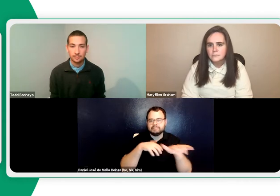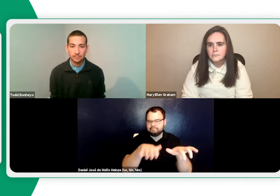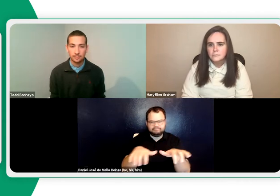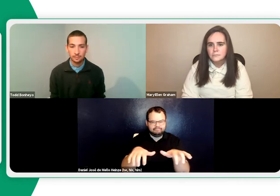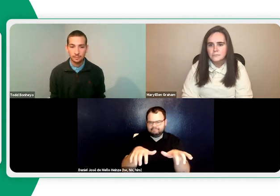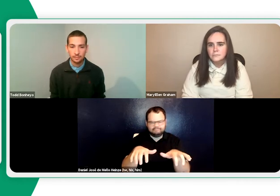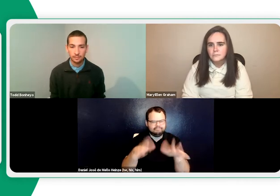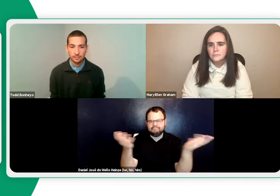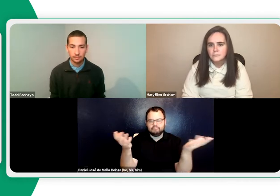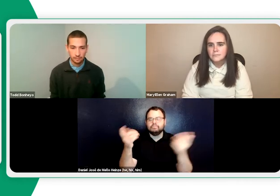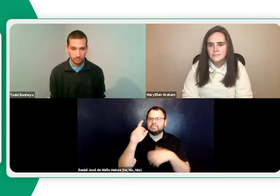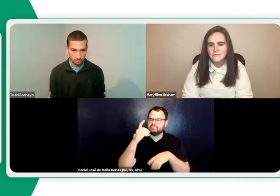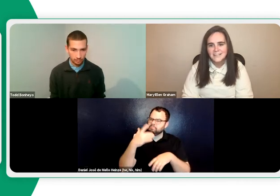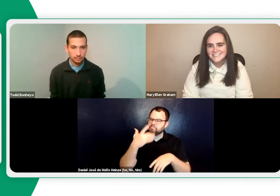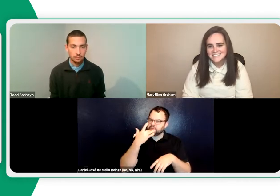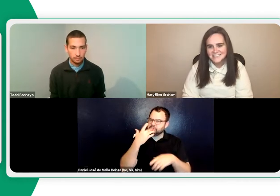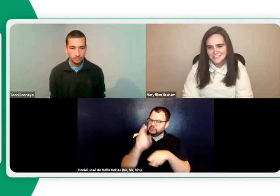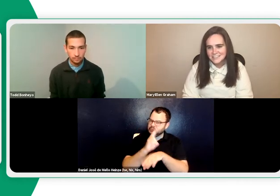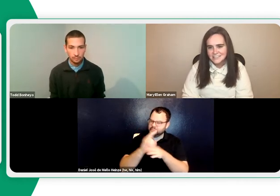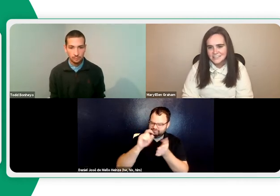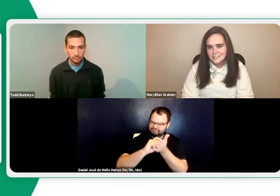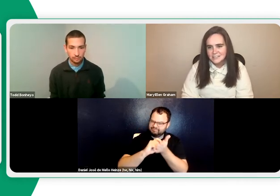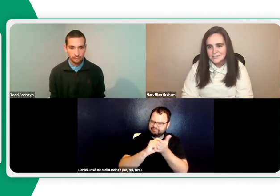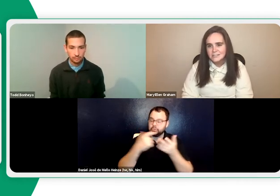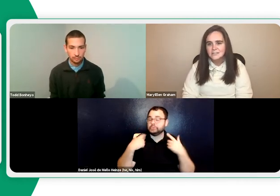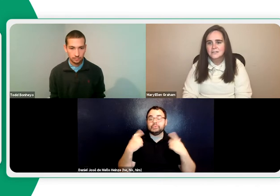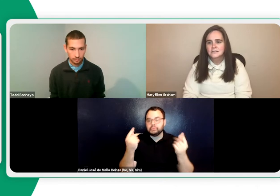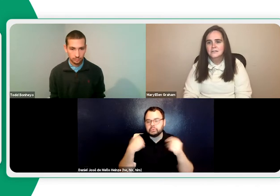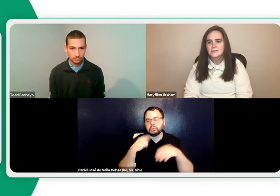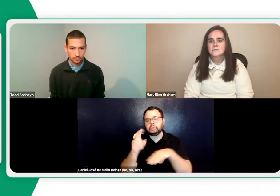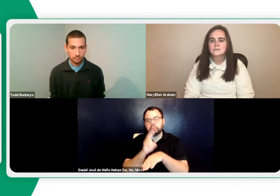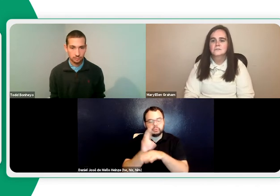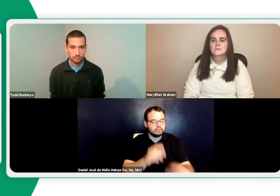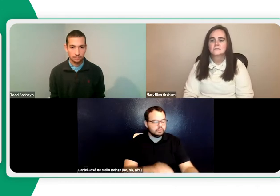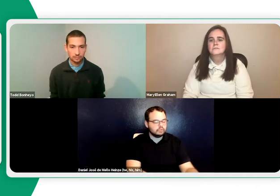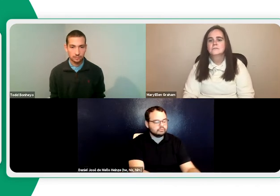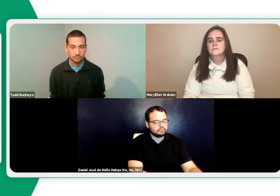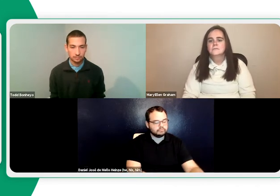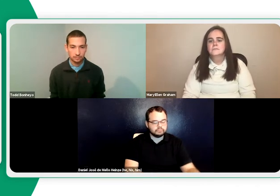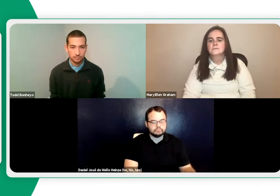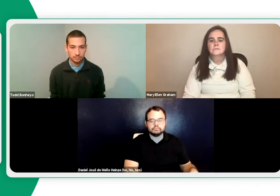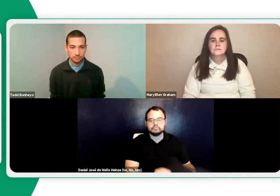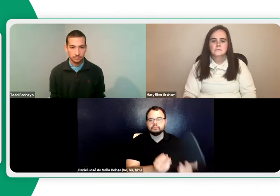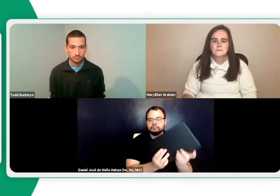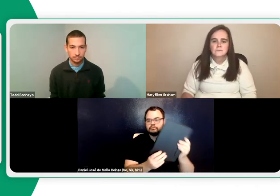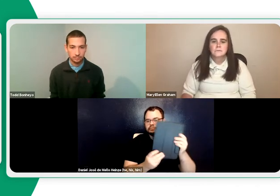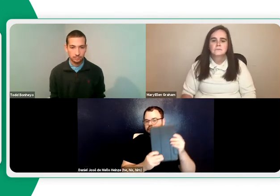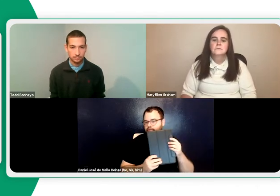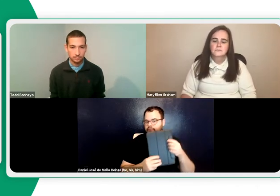to figure out how to show math concepts. That doesn't really work typed out in text. You'd really prefer to use, you know, some type of